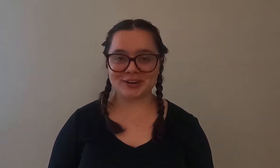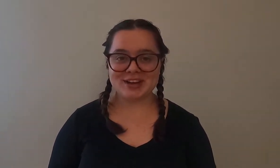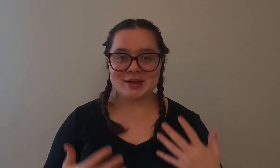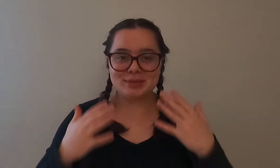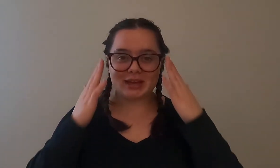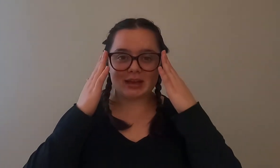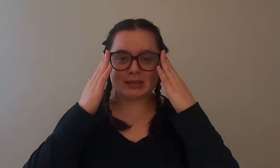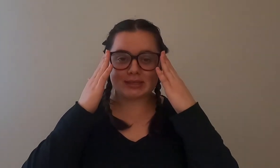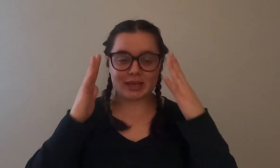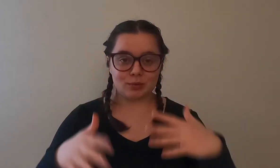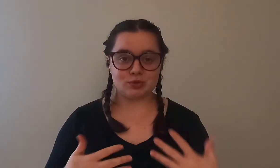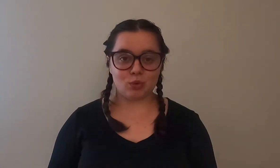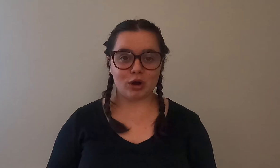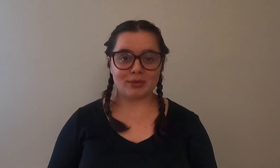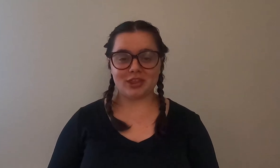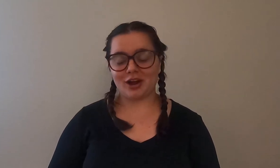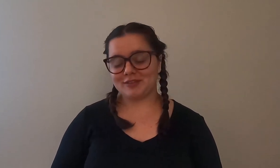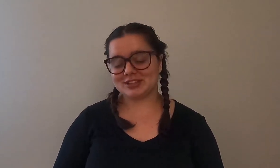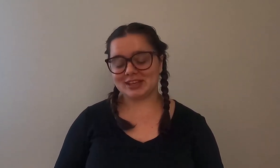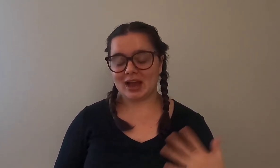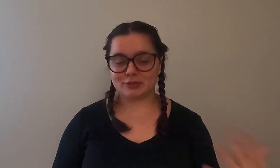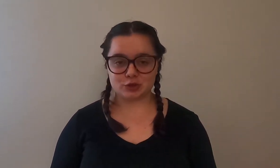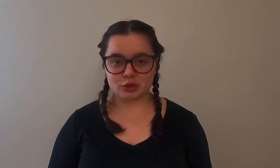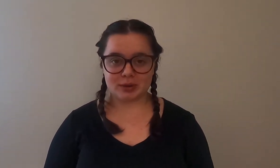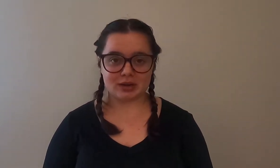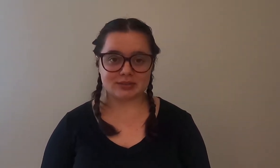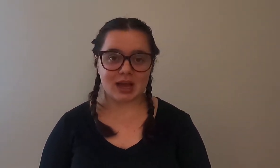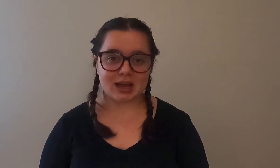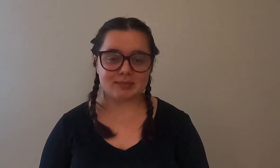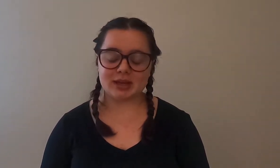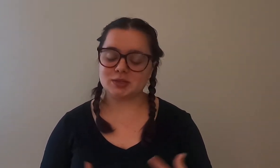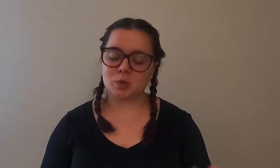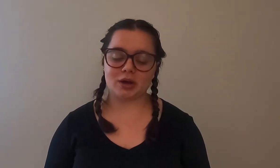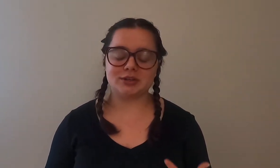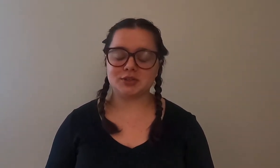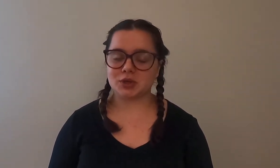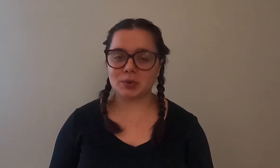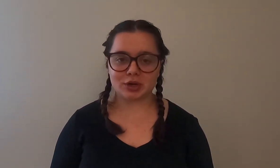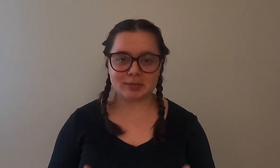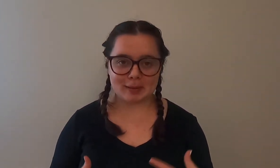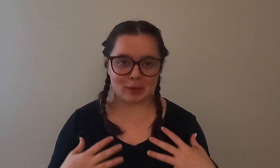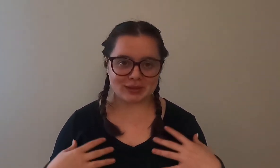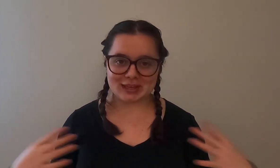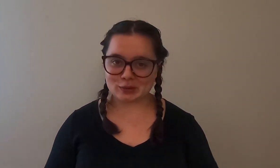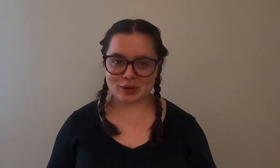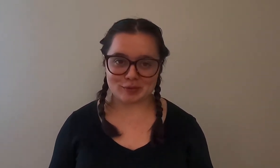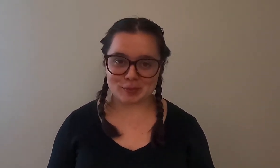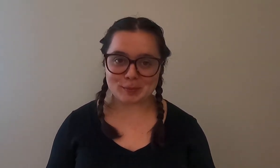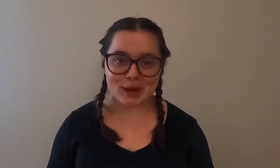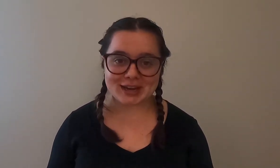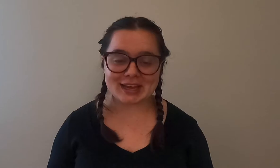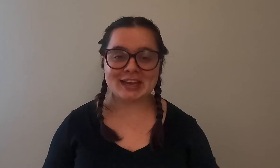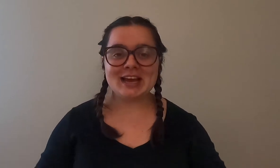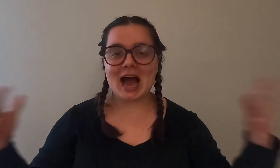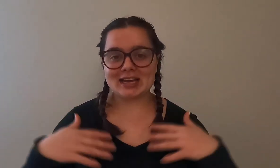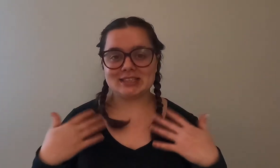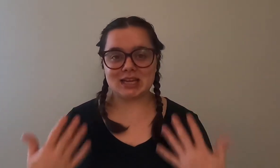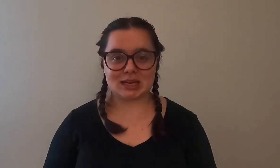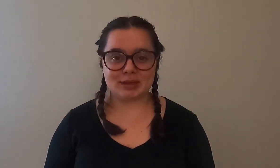because it was warm and then obviously after a certain period of time because water is so good about pulling heat away from your body I did end up